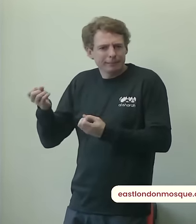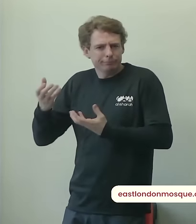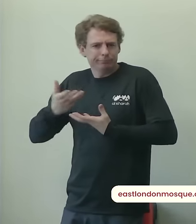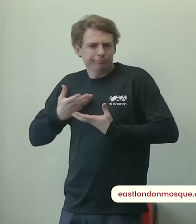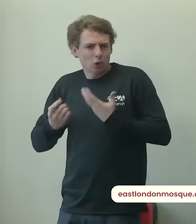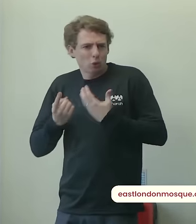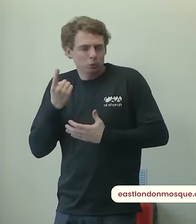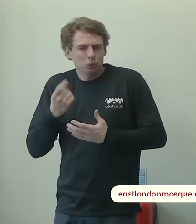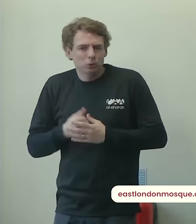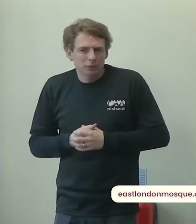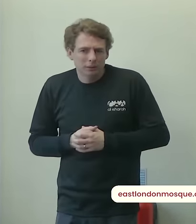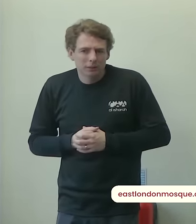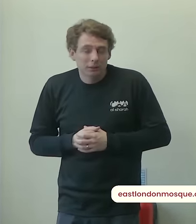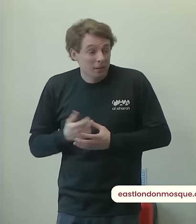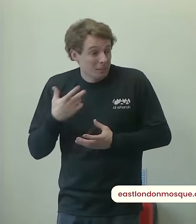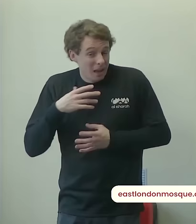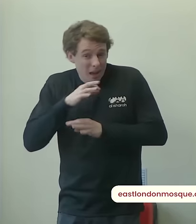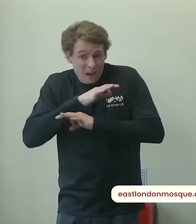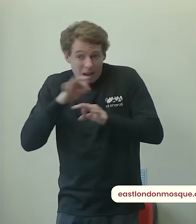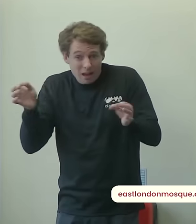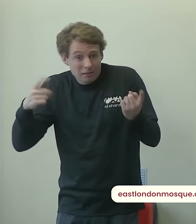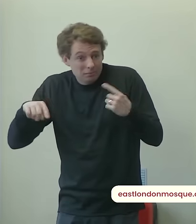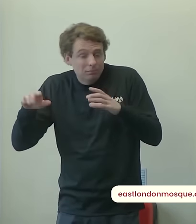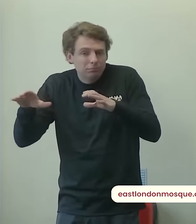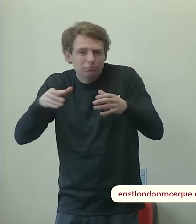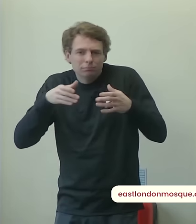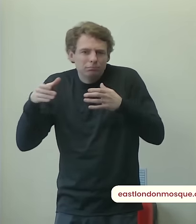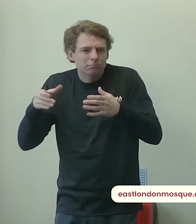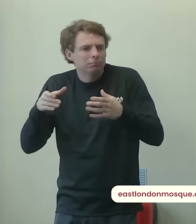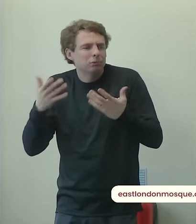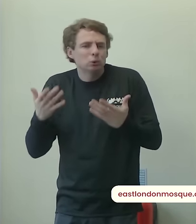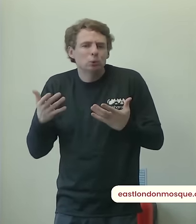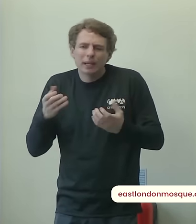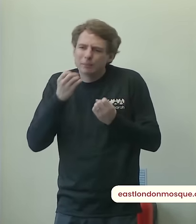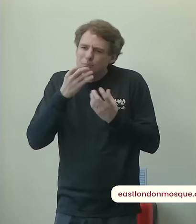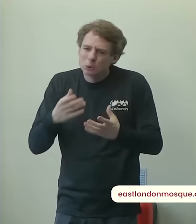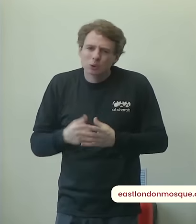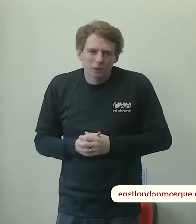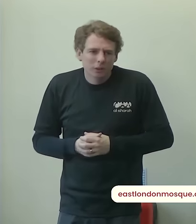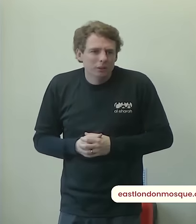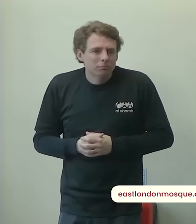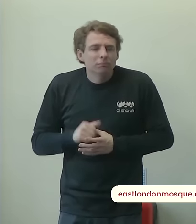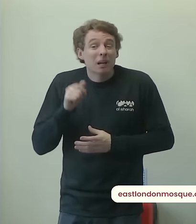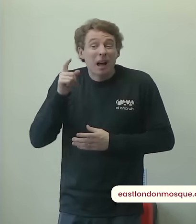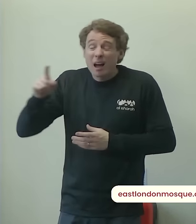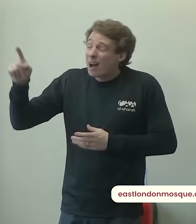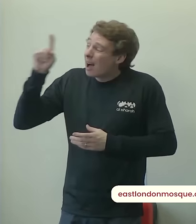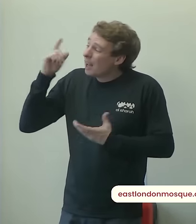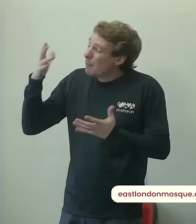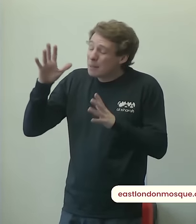invite you all from the minbar on this beautiful day to spend a little bit of what allah has blessed you with to